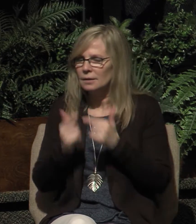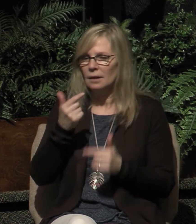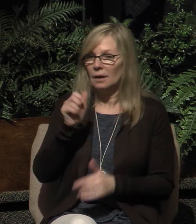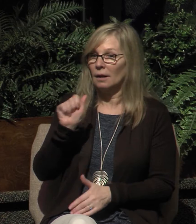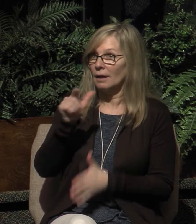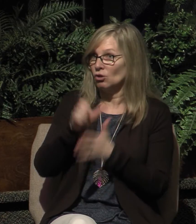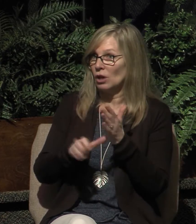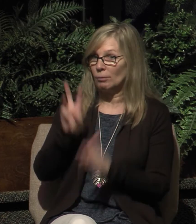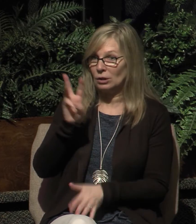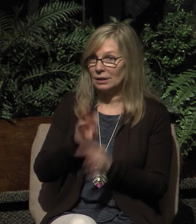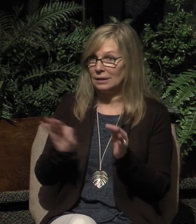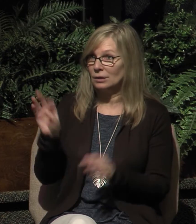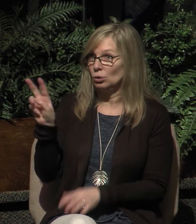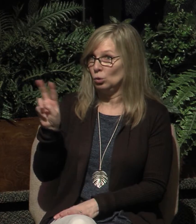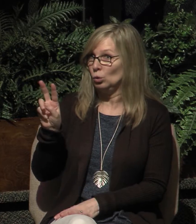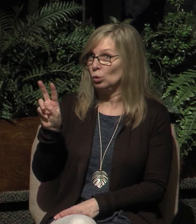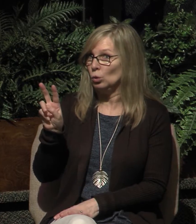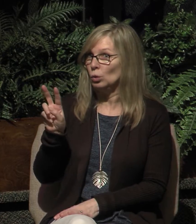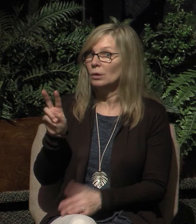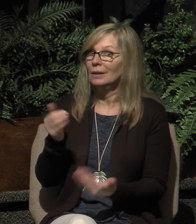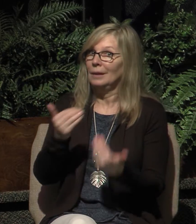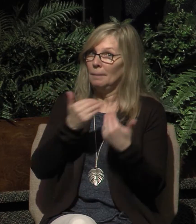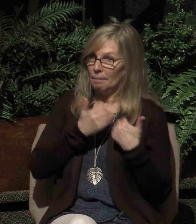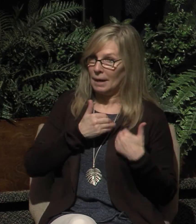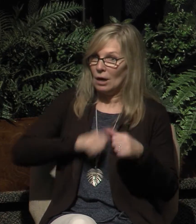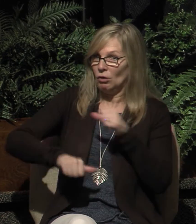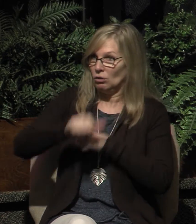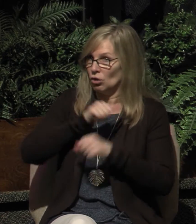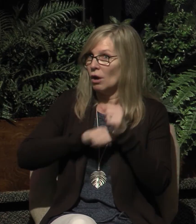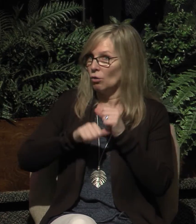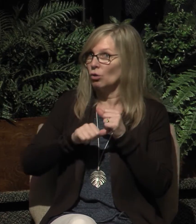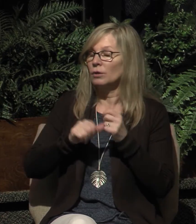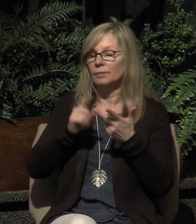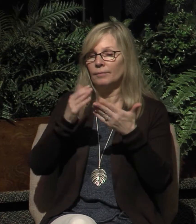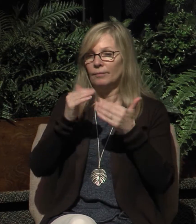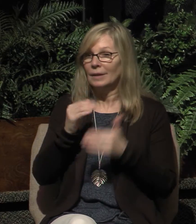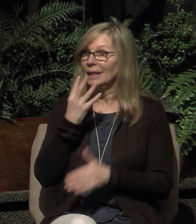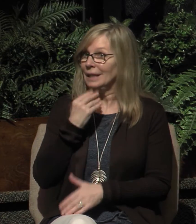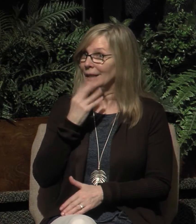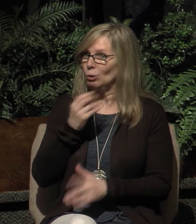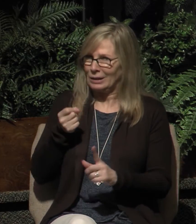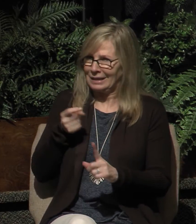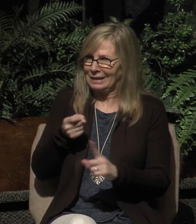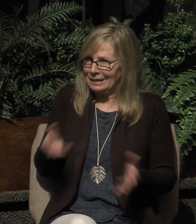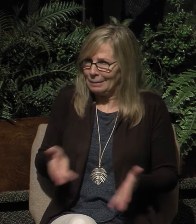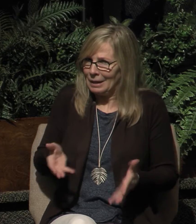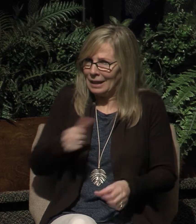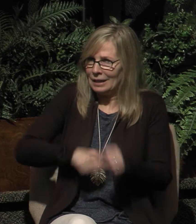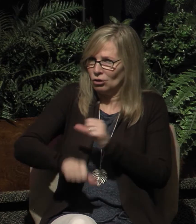bear one another's burdens. Hebrews 10, 24, stimulate one another to love and good deeds.